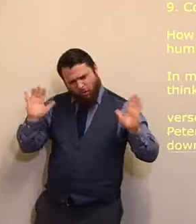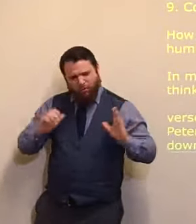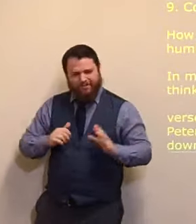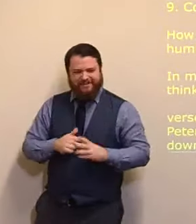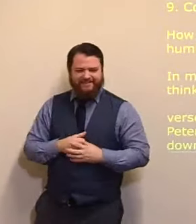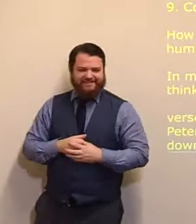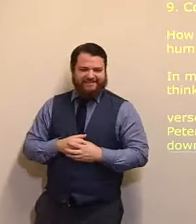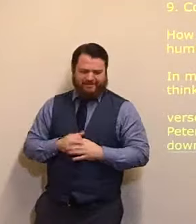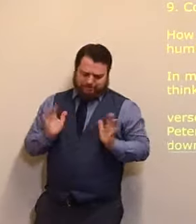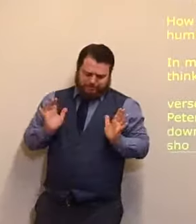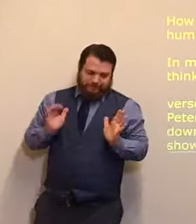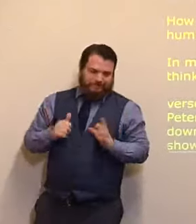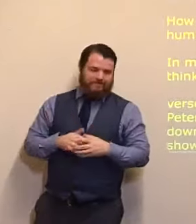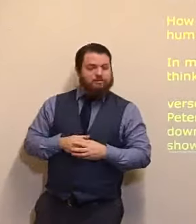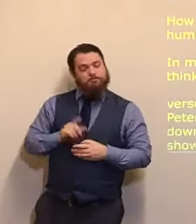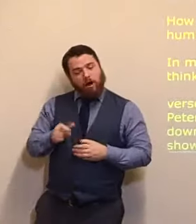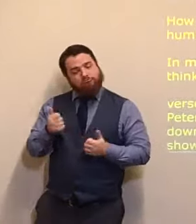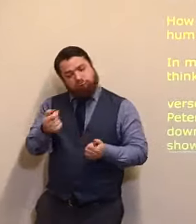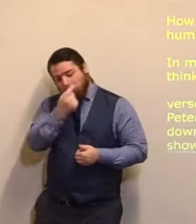by anyone, but it is a way, of respect.